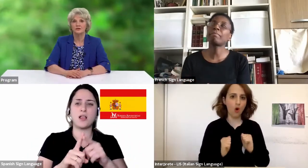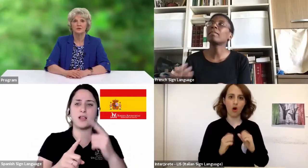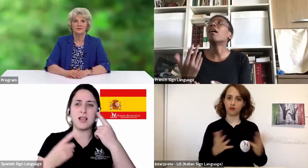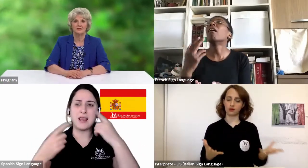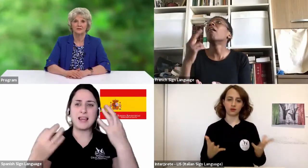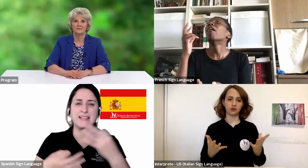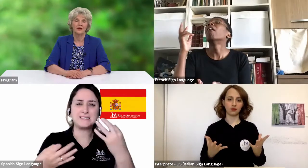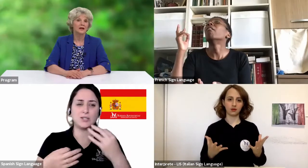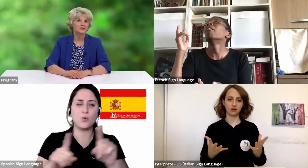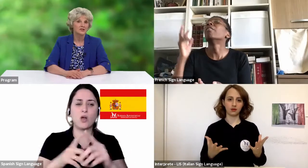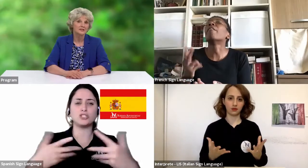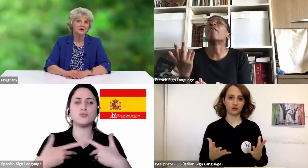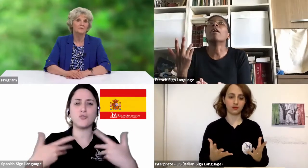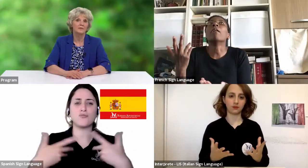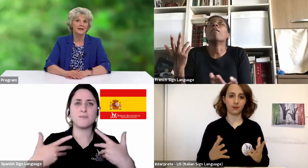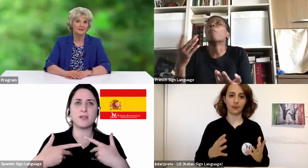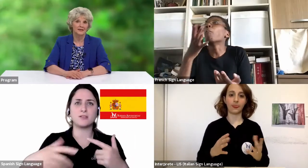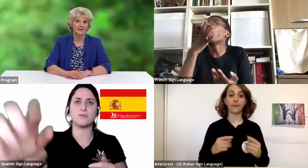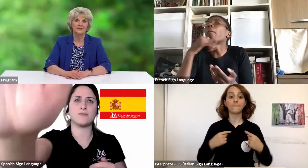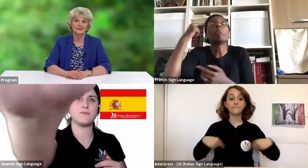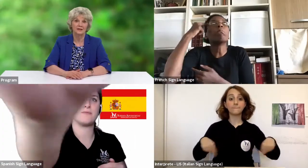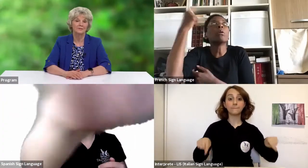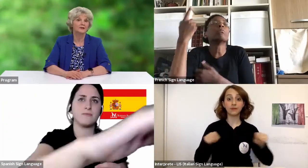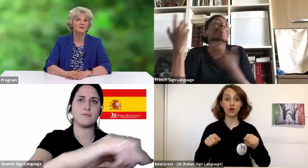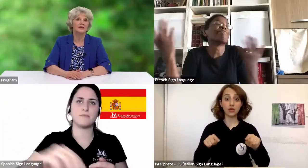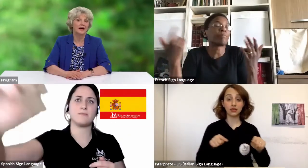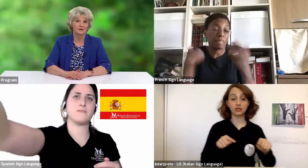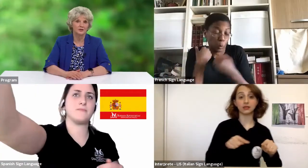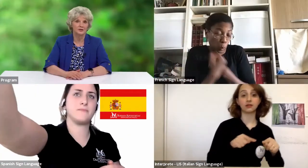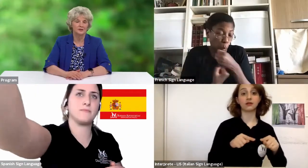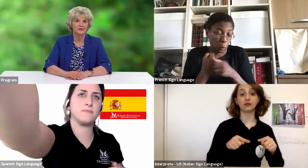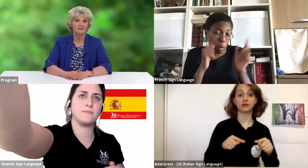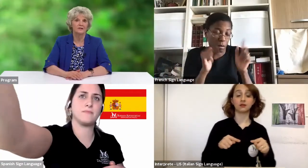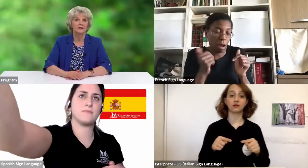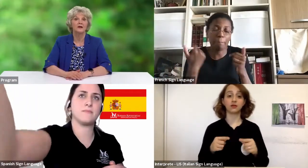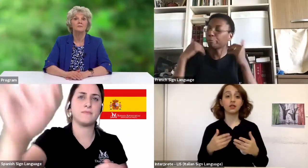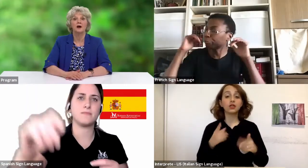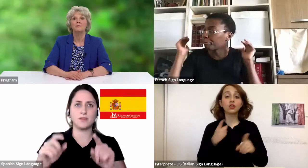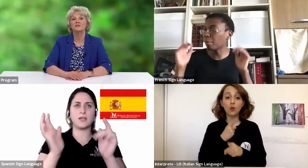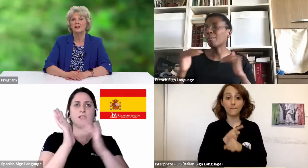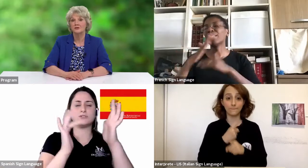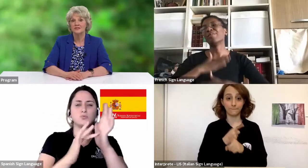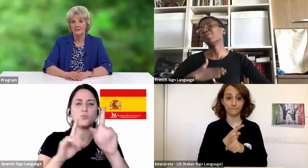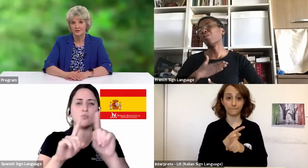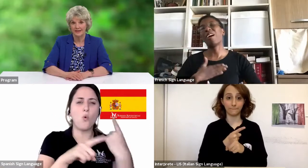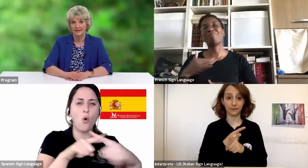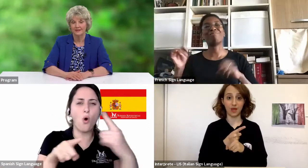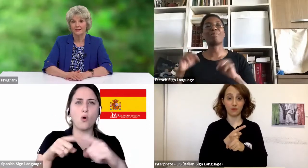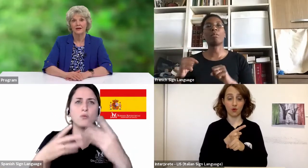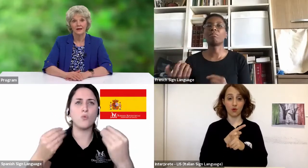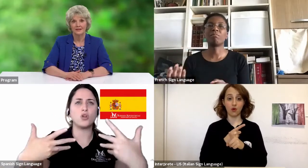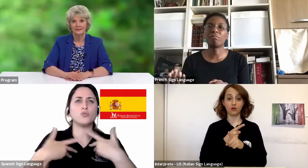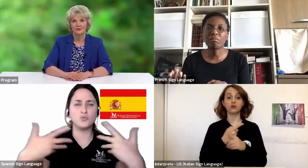counterintuitive. Jesus taught many things that seem not only counterintuitive, but almost contradictory,